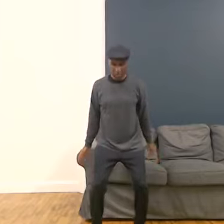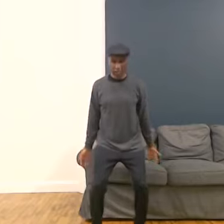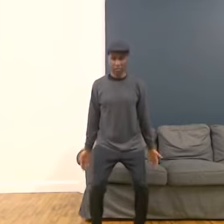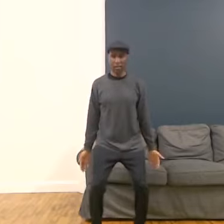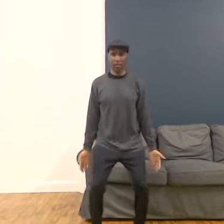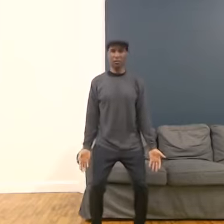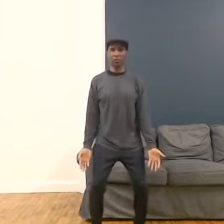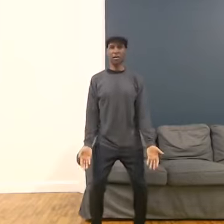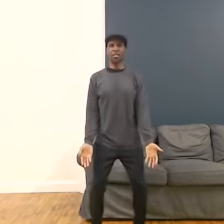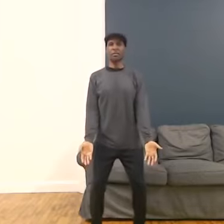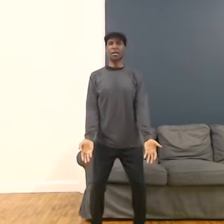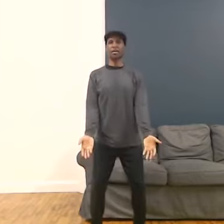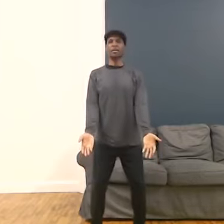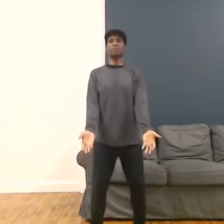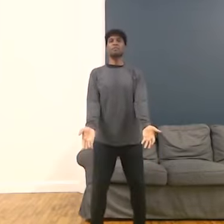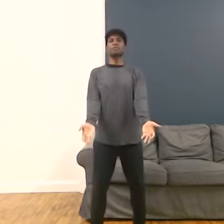Inhale, rise back up.